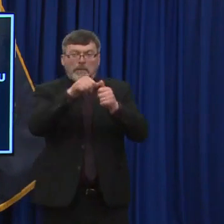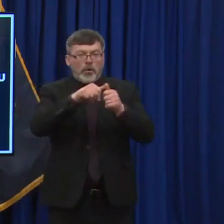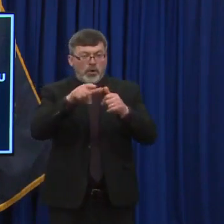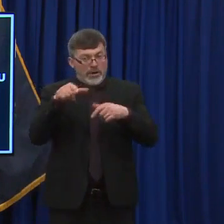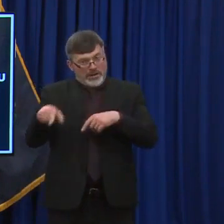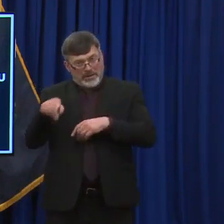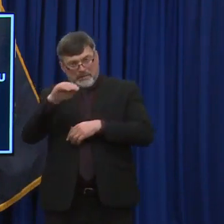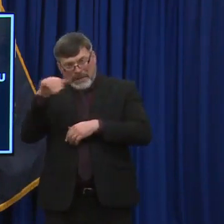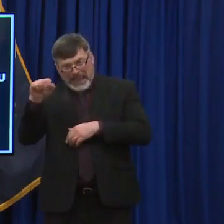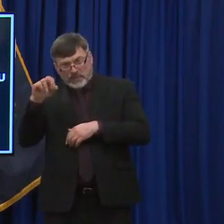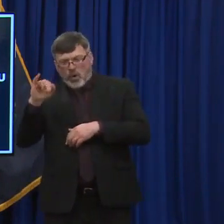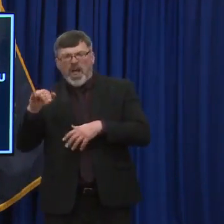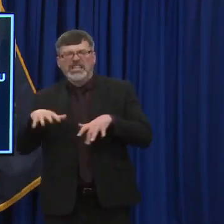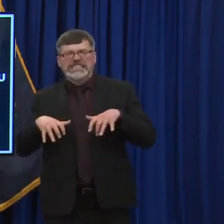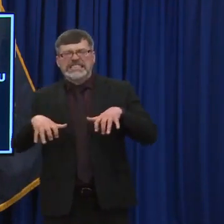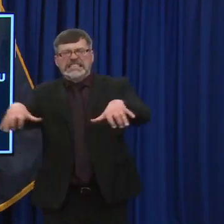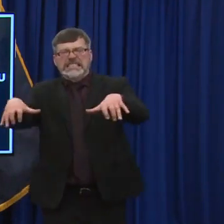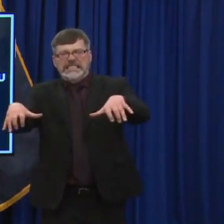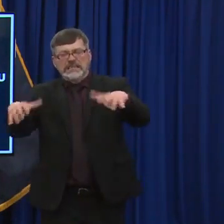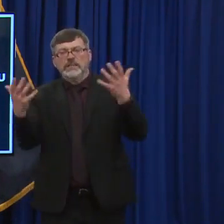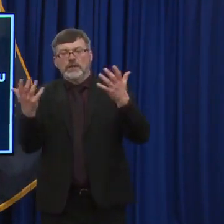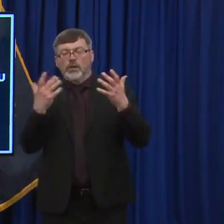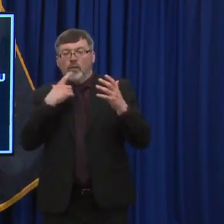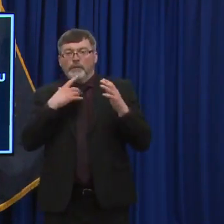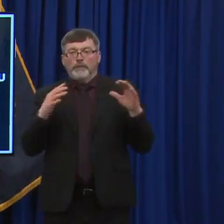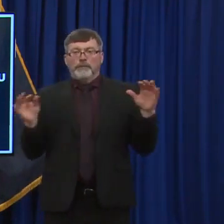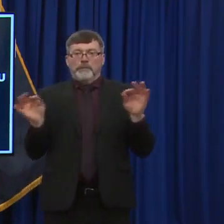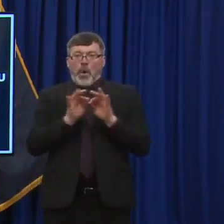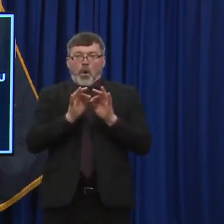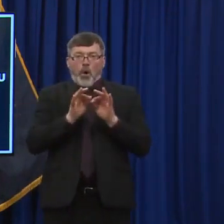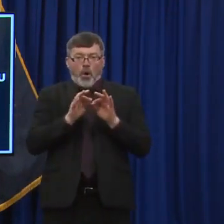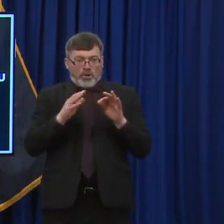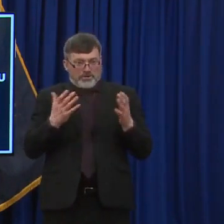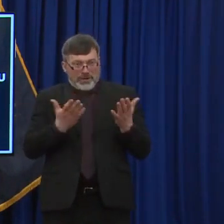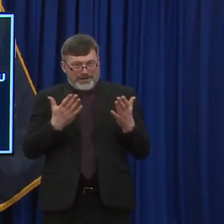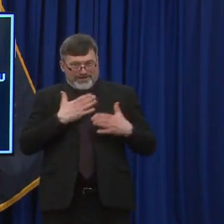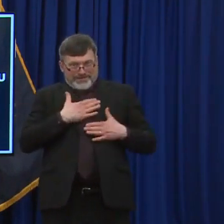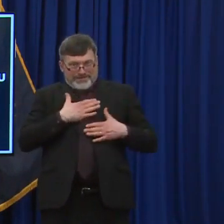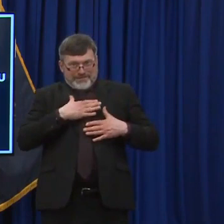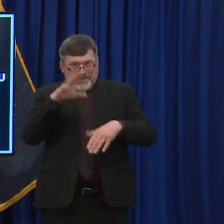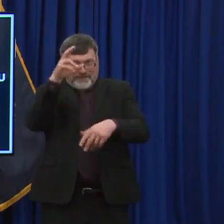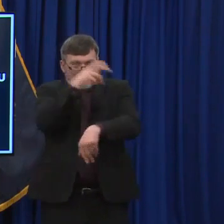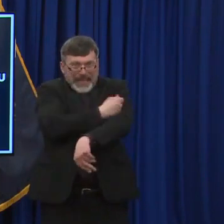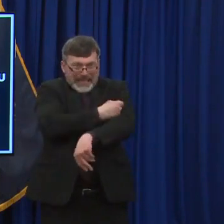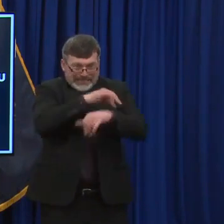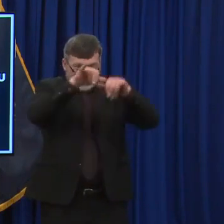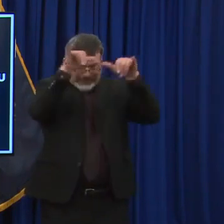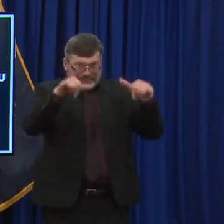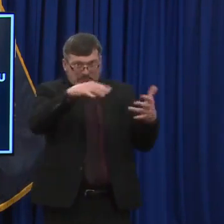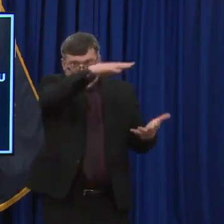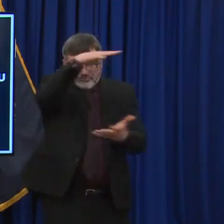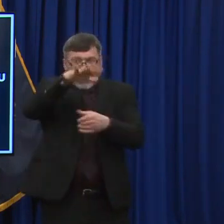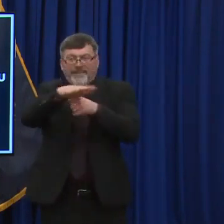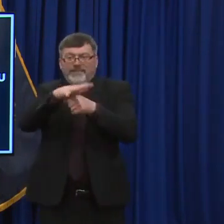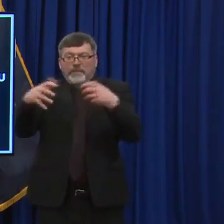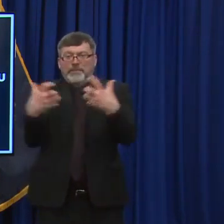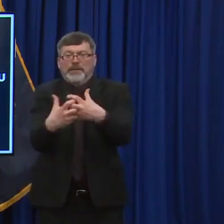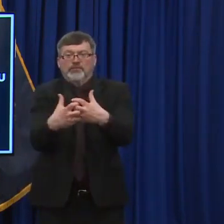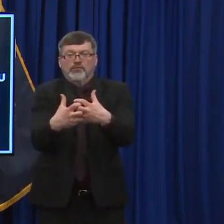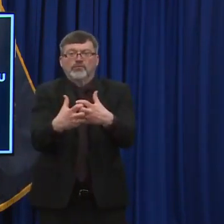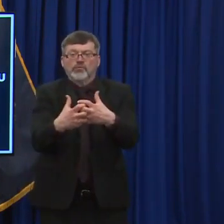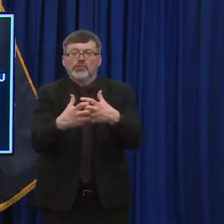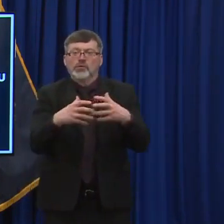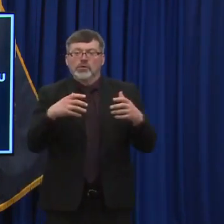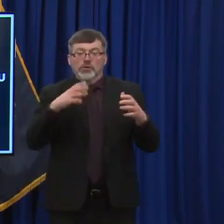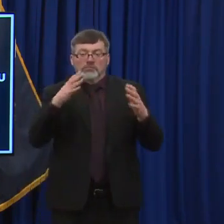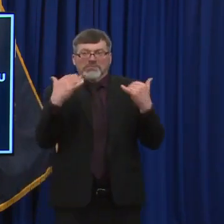just want to make sure that the system can handle it, any adjustments to the system that might have to be made, and make sure that those 50 and up still, they are still of